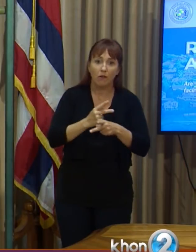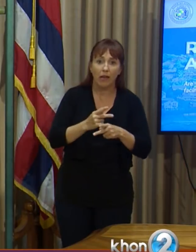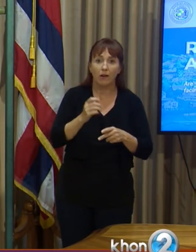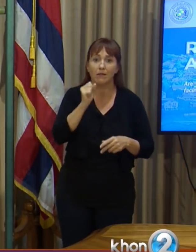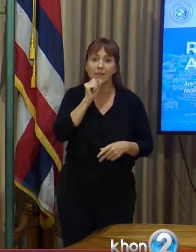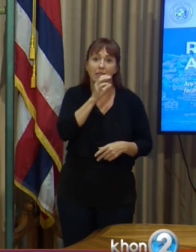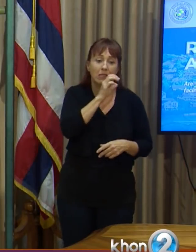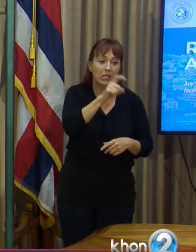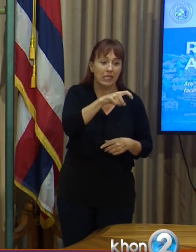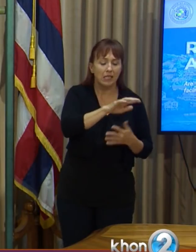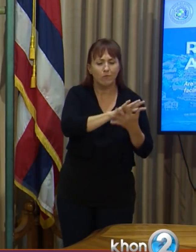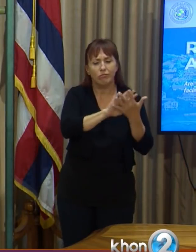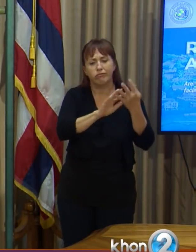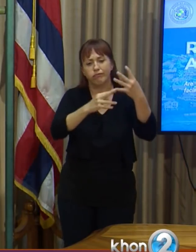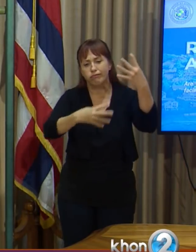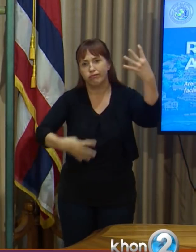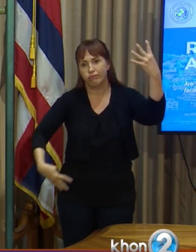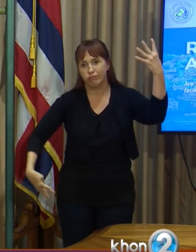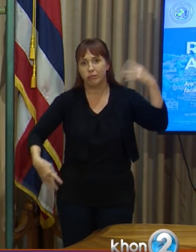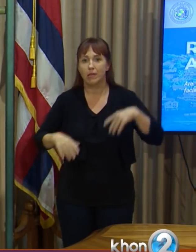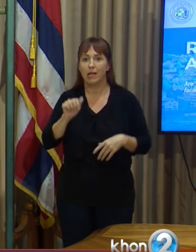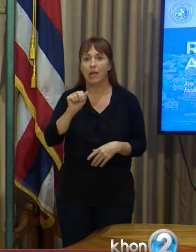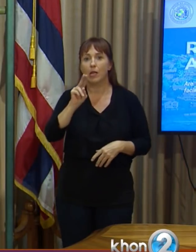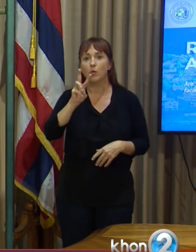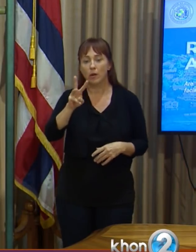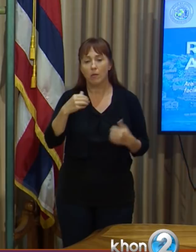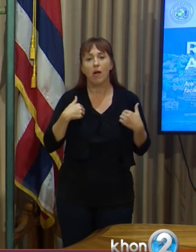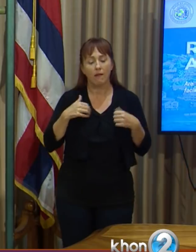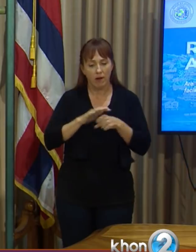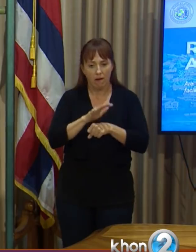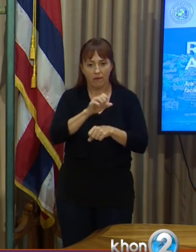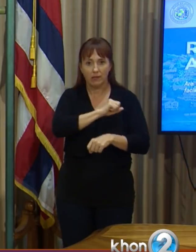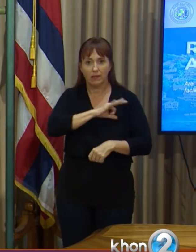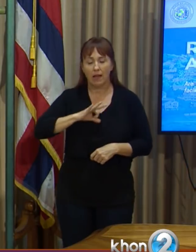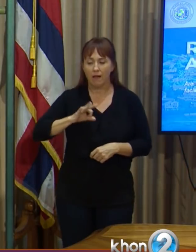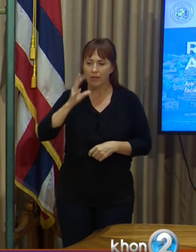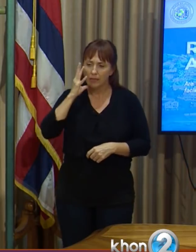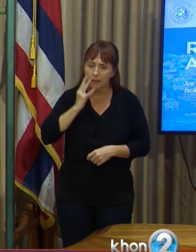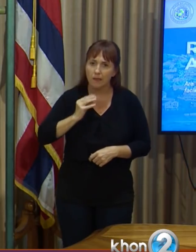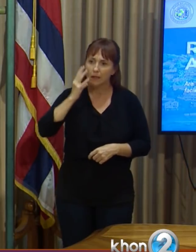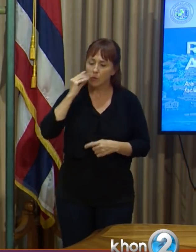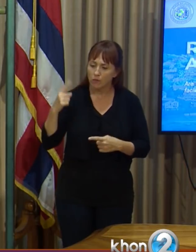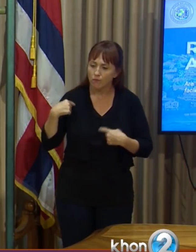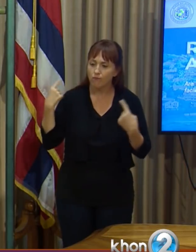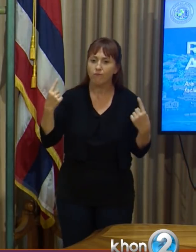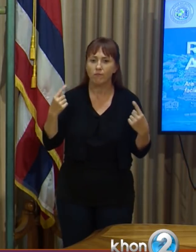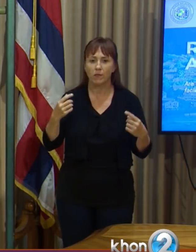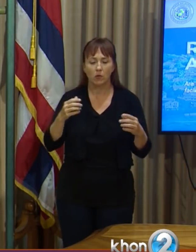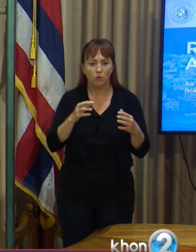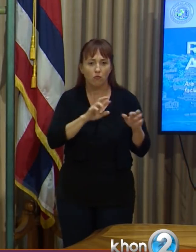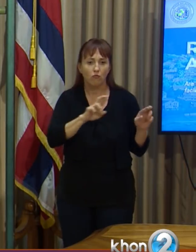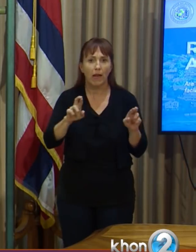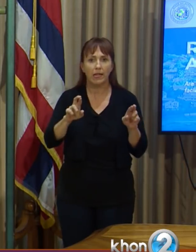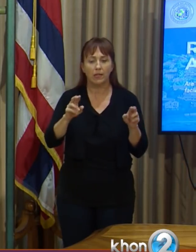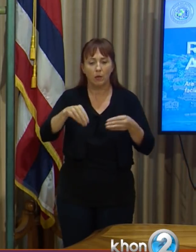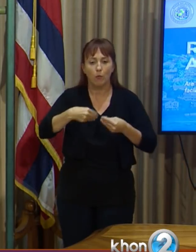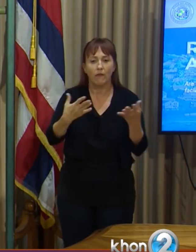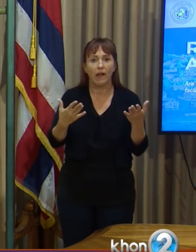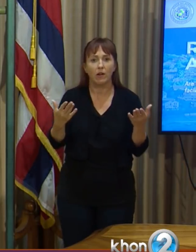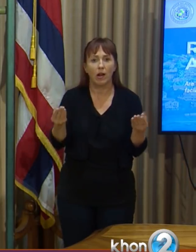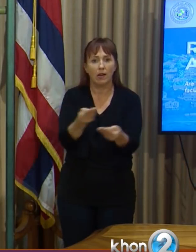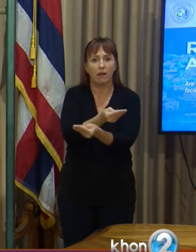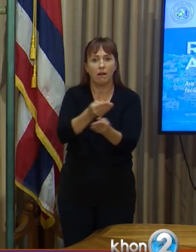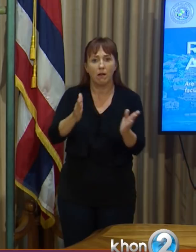and other areas. AUW is properly staffed, experienced, and ready to act as a provider and conduit for this funding